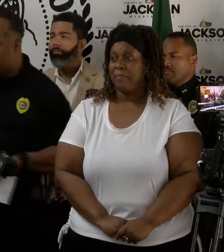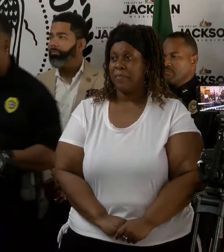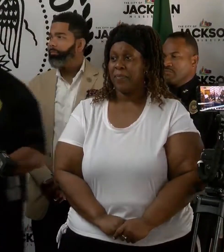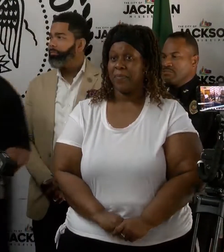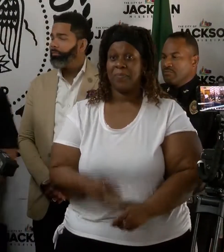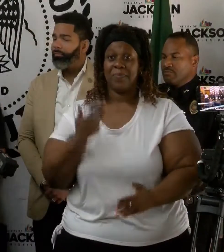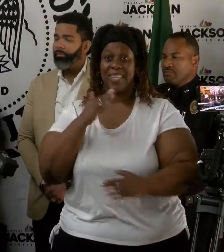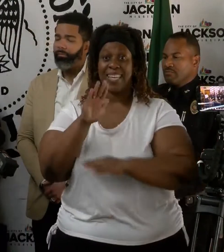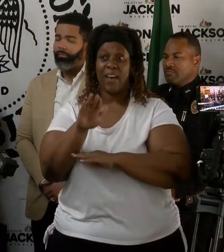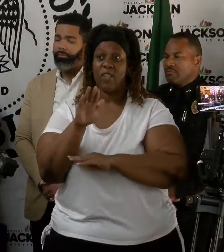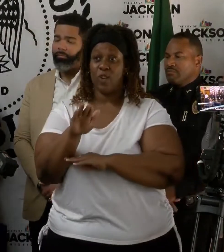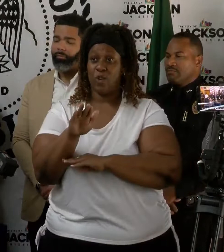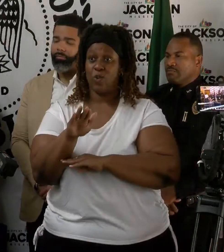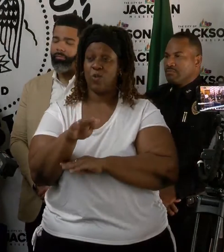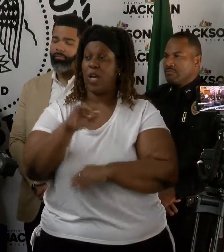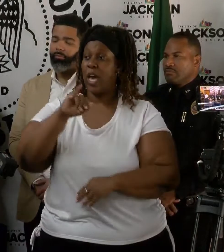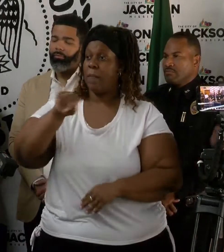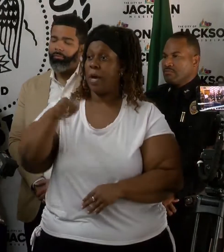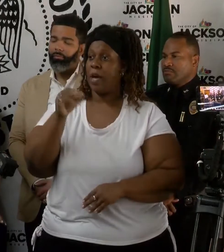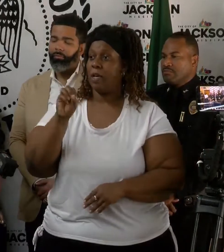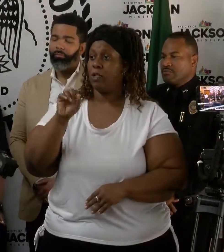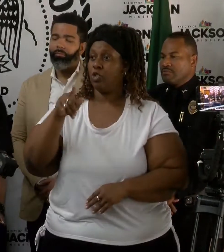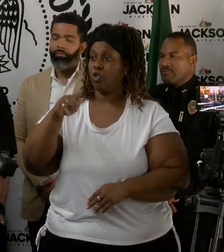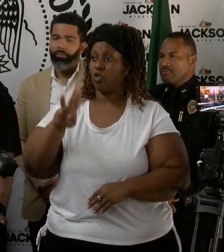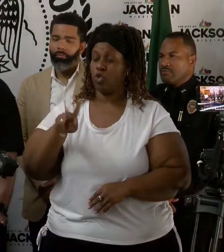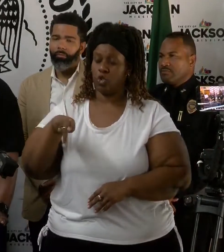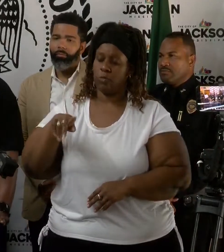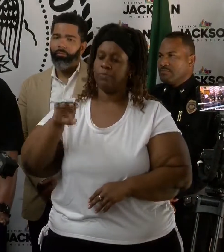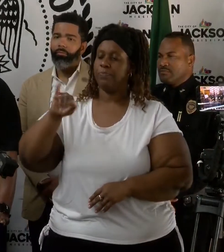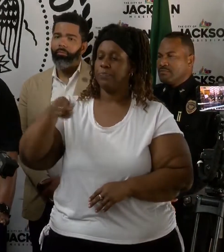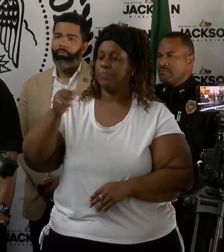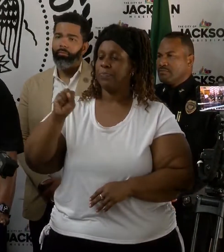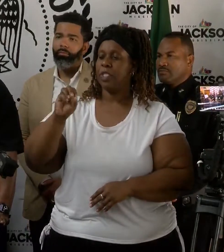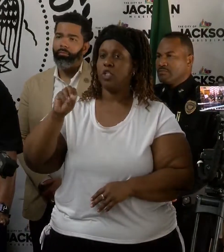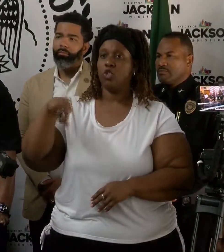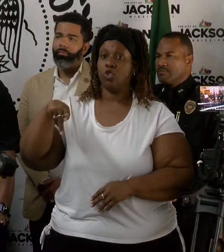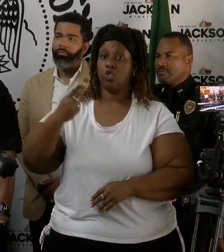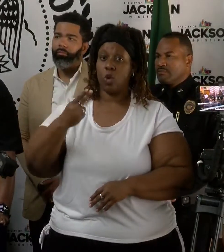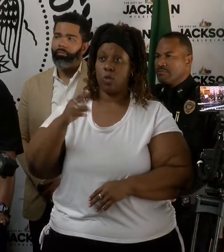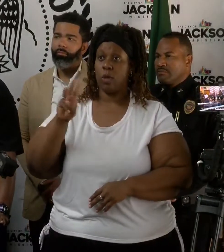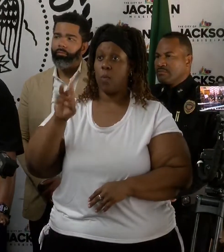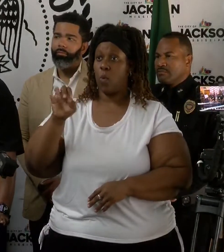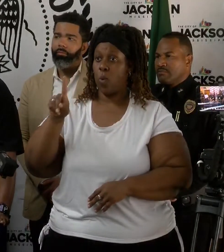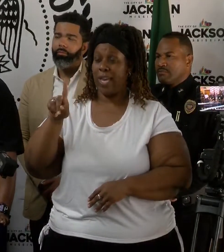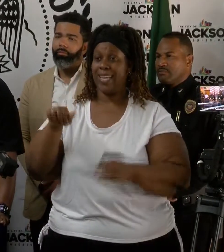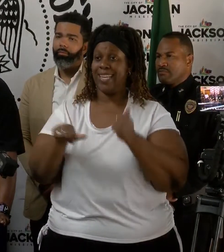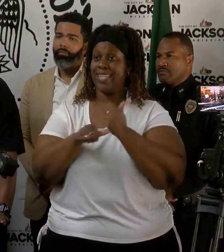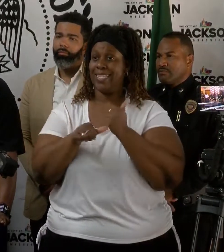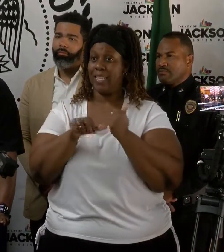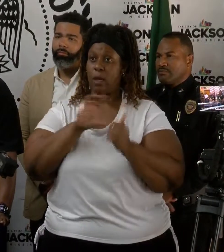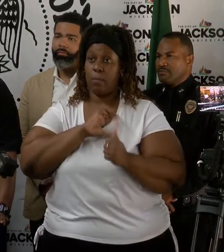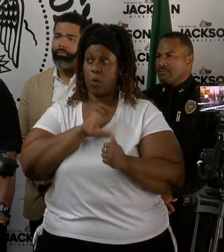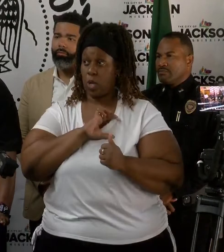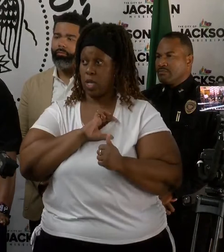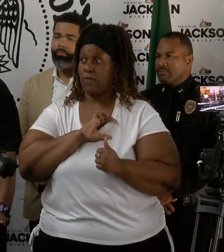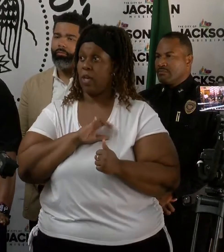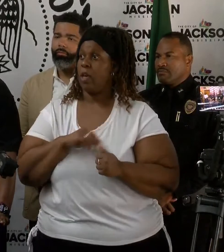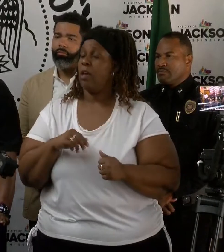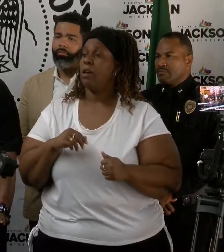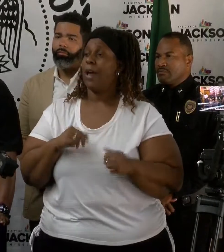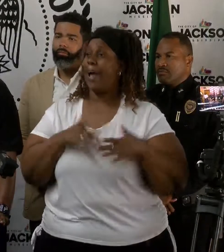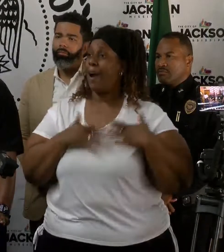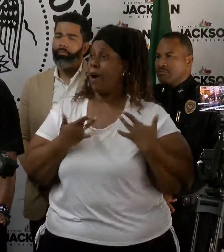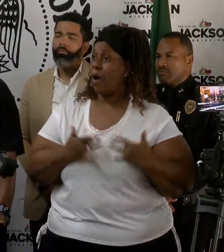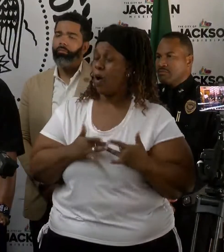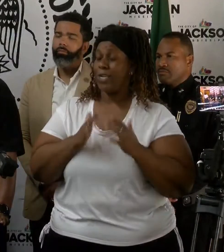Good afternoon. Joseph Wade, Assistant Chief of Police. First of all, again, our hearts and prayers go out to